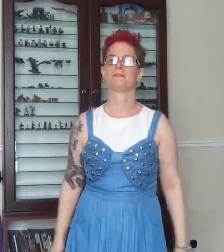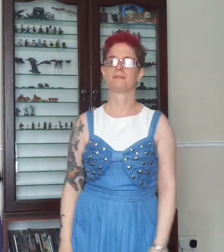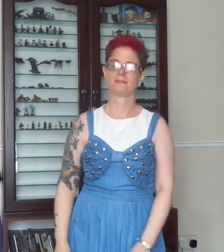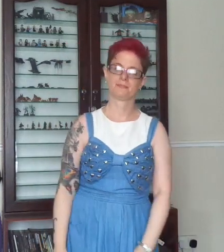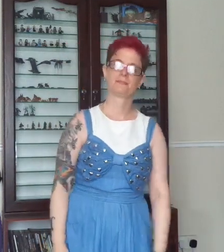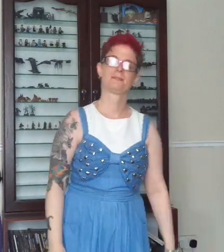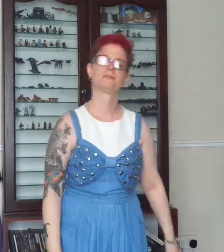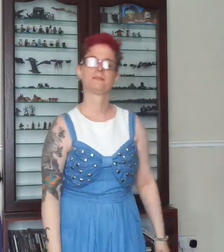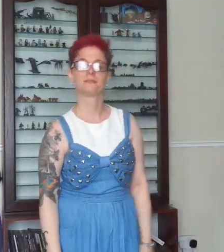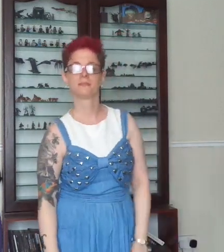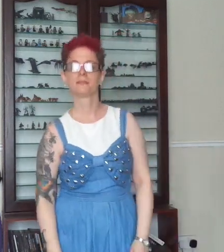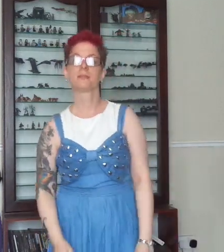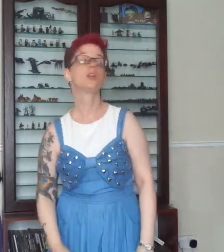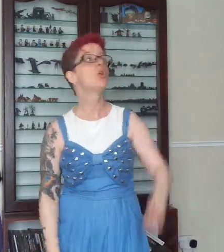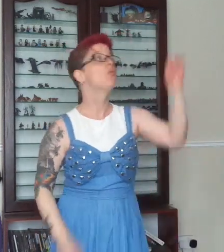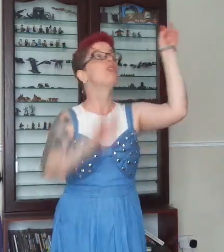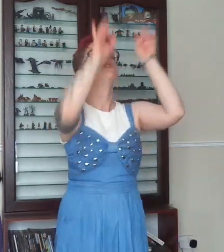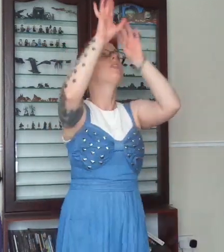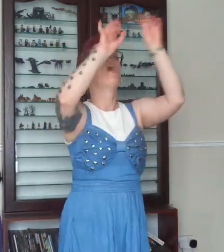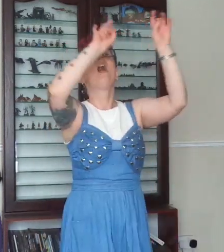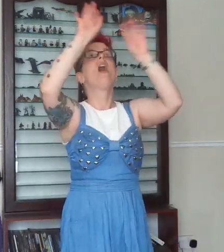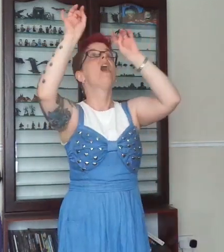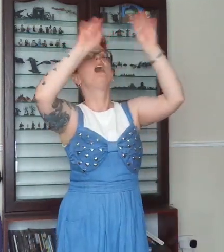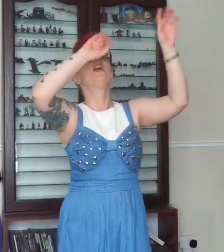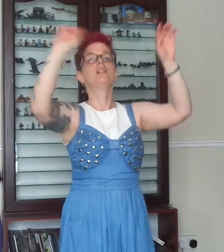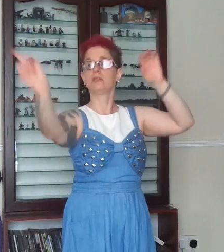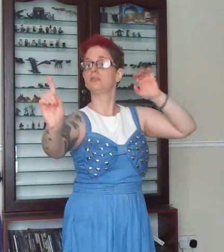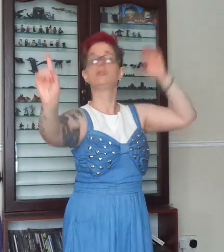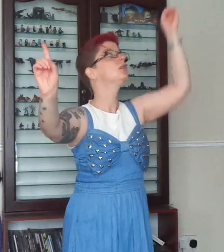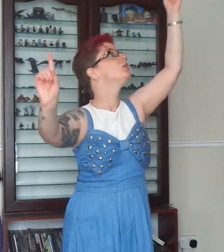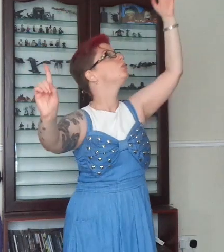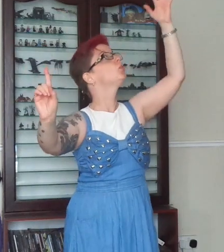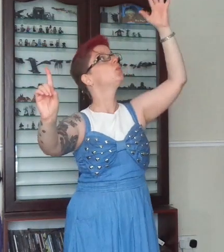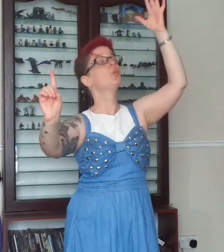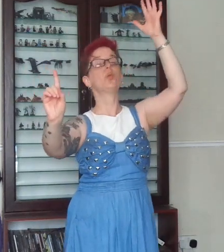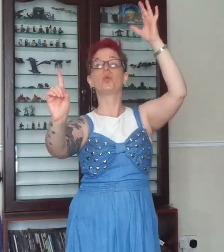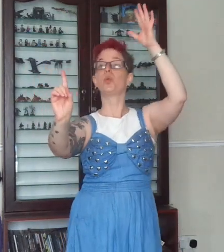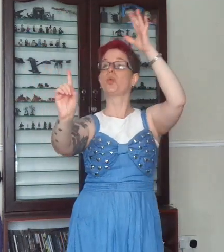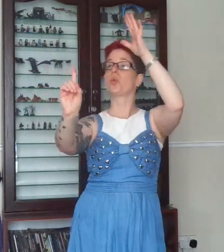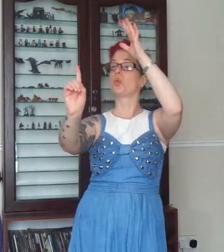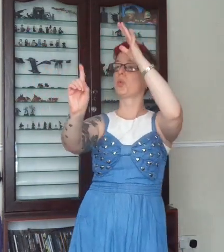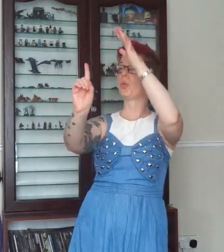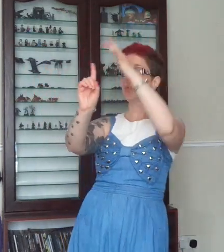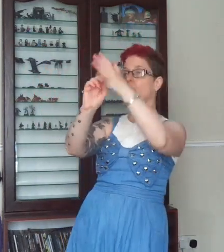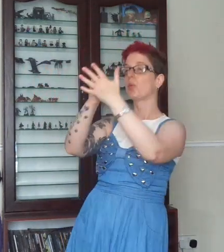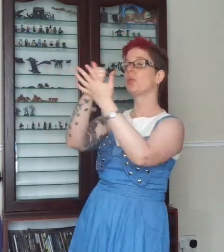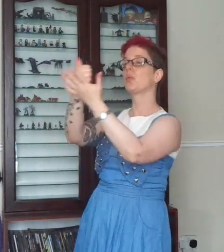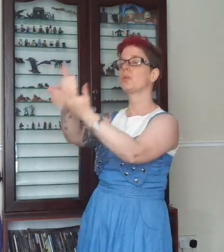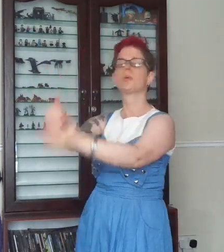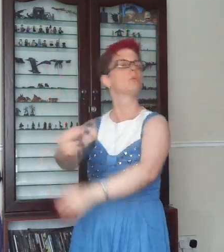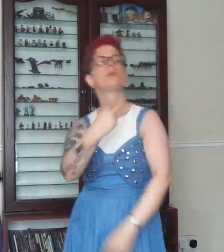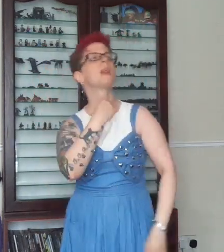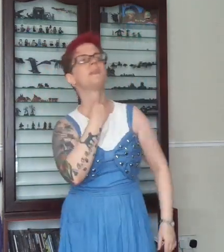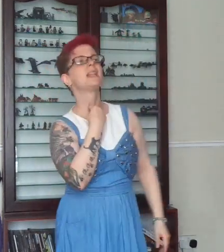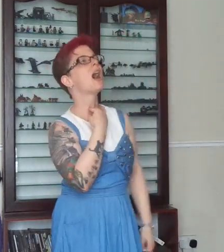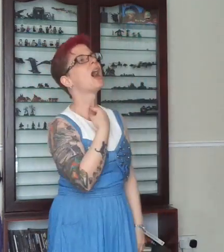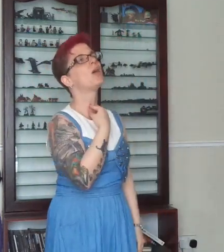To all the stars, something like the road Don't ever leave that girl so cold Never let me down,